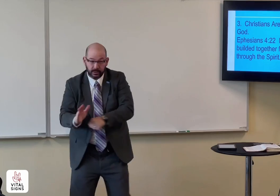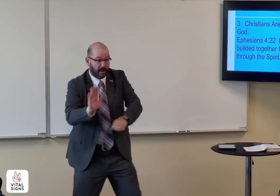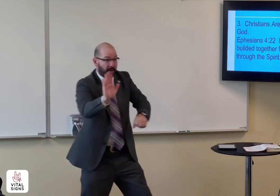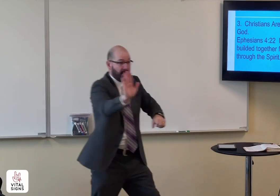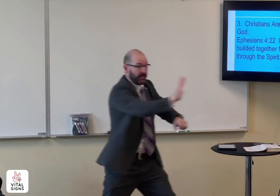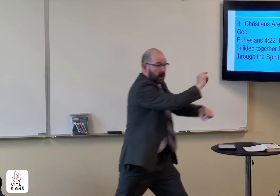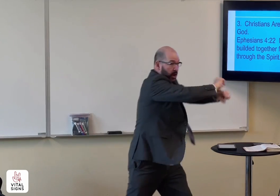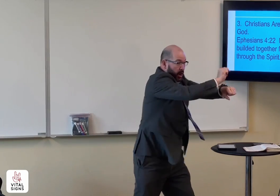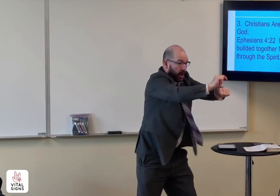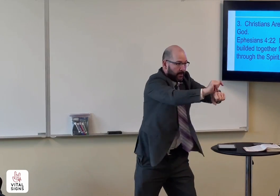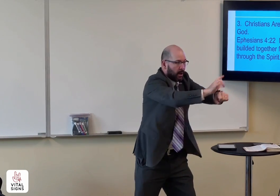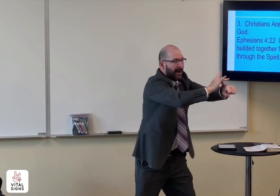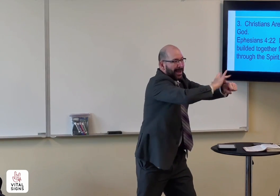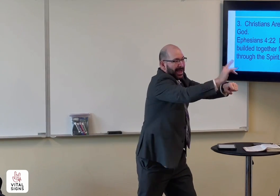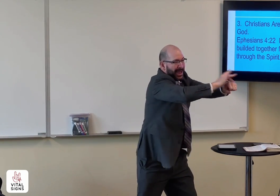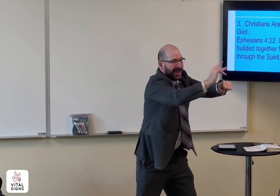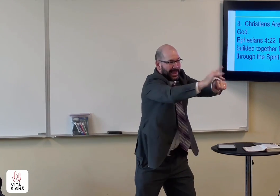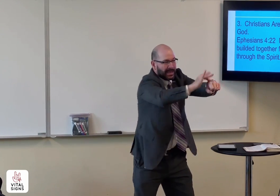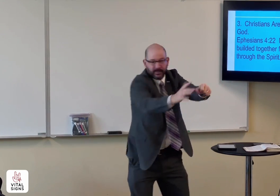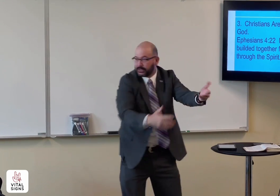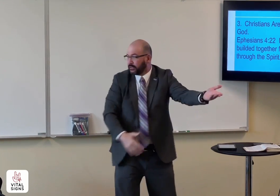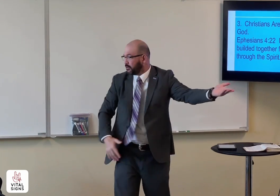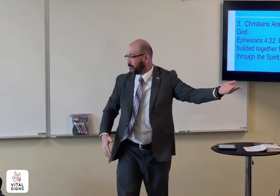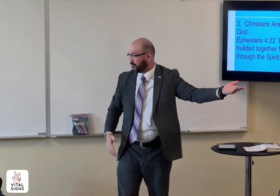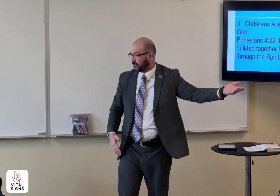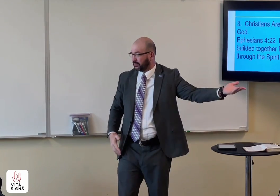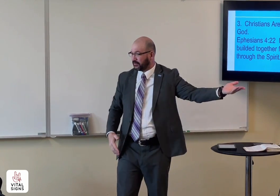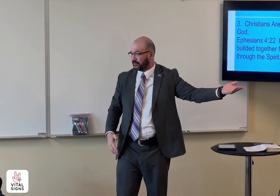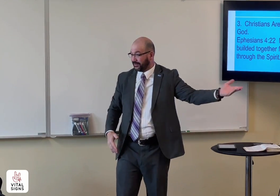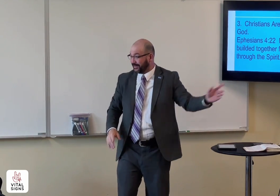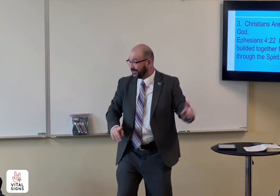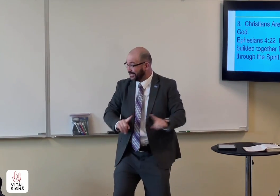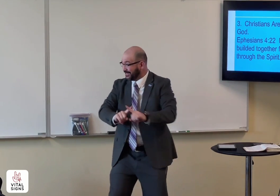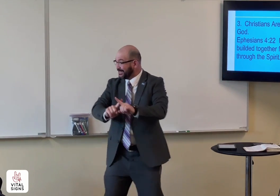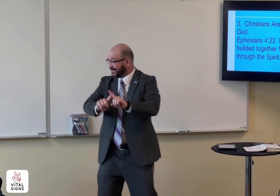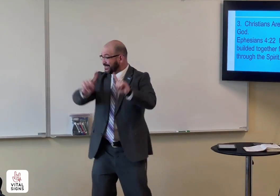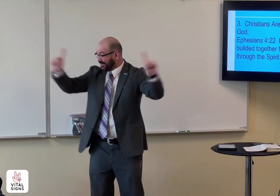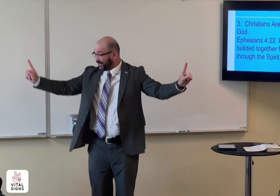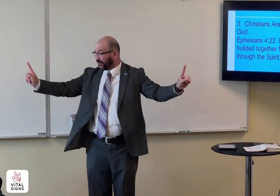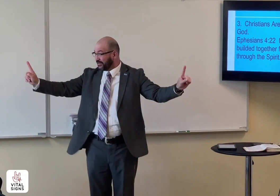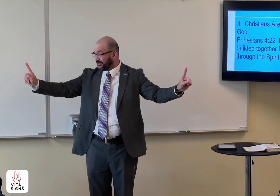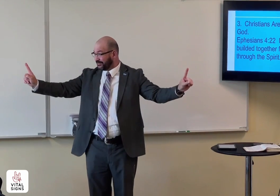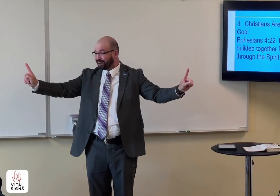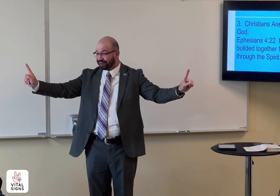we're full of God all the other temples they're empty inside see the difference